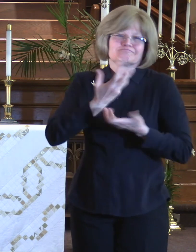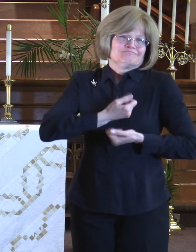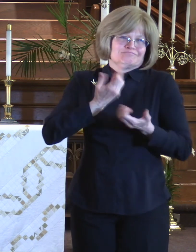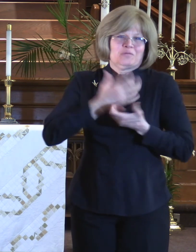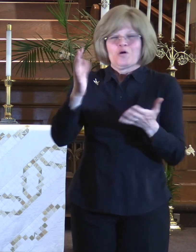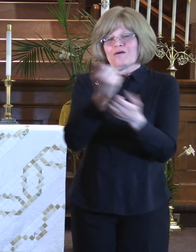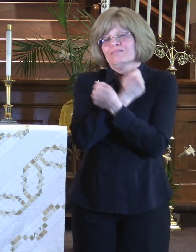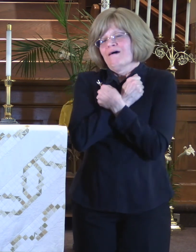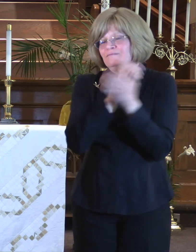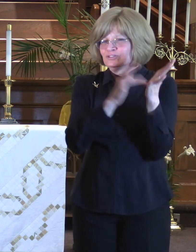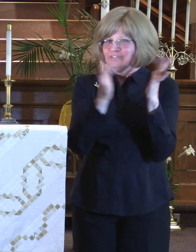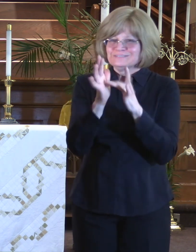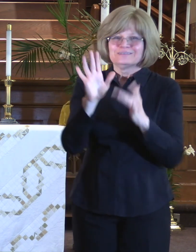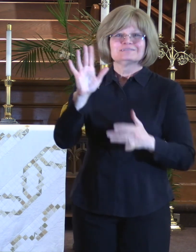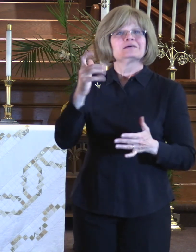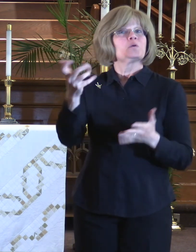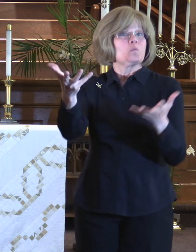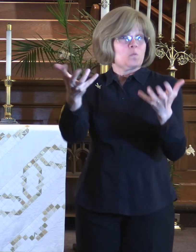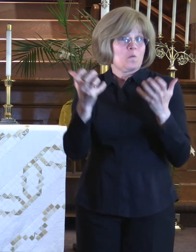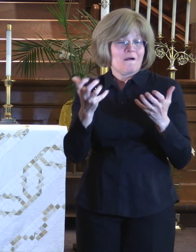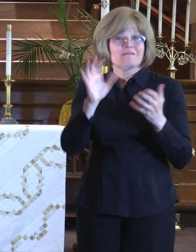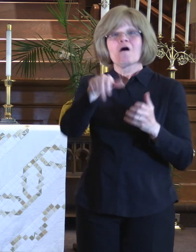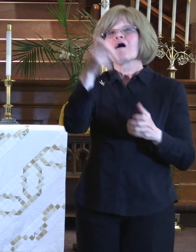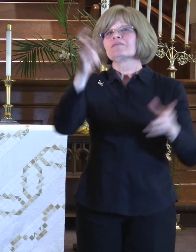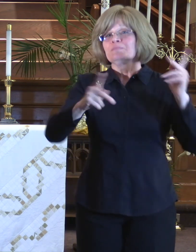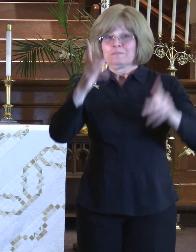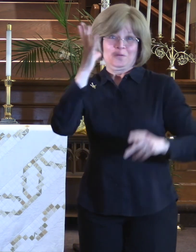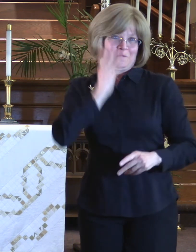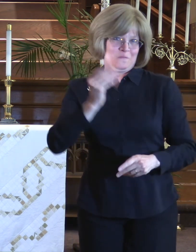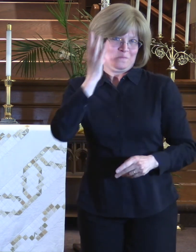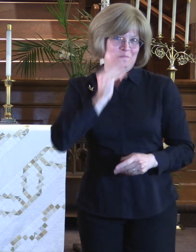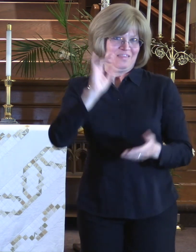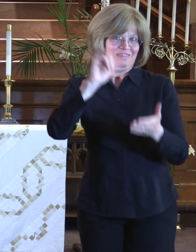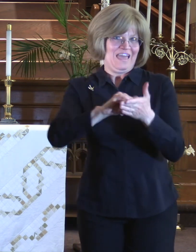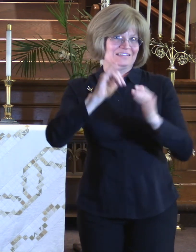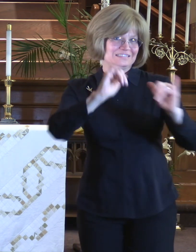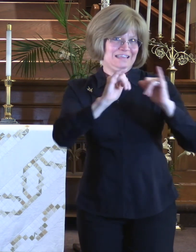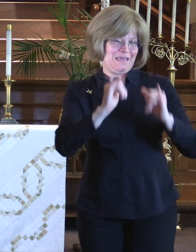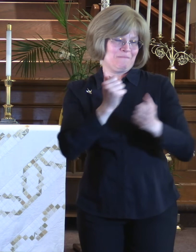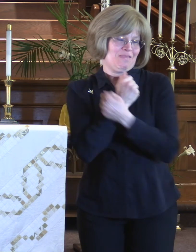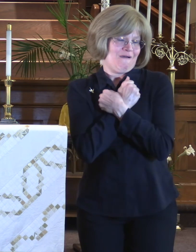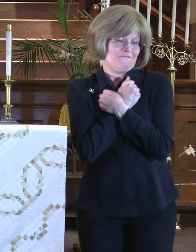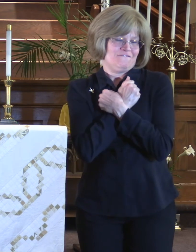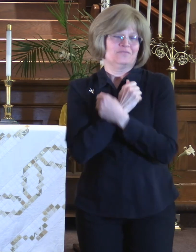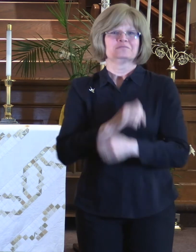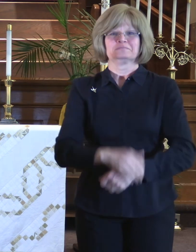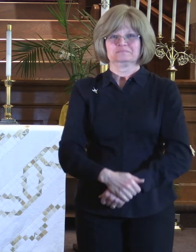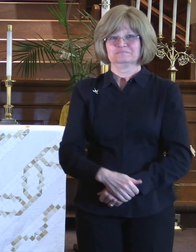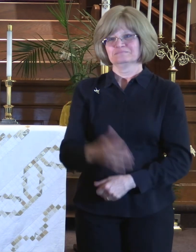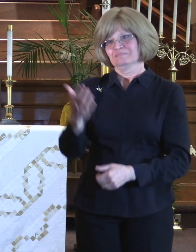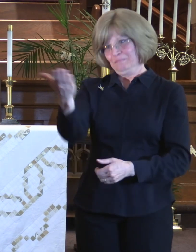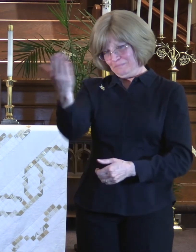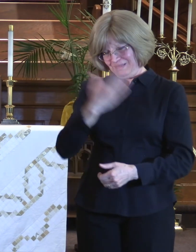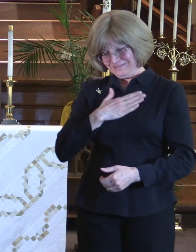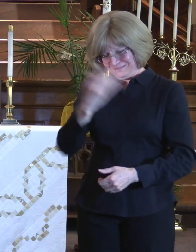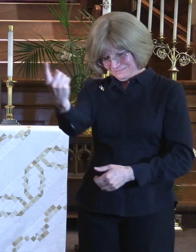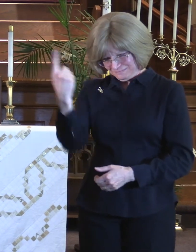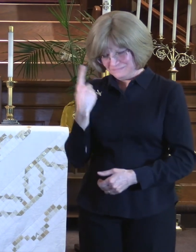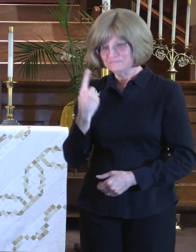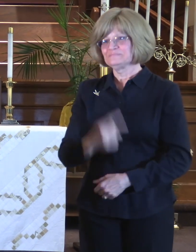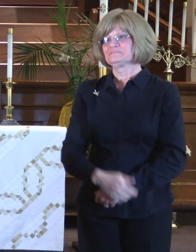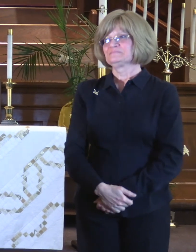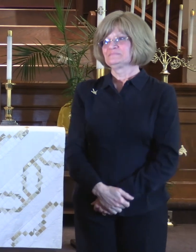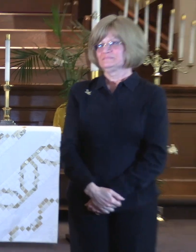and her desire that others also experience that same love. Lydia, please come forward.